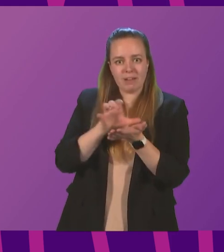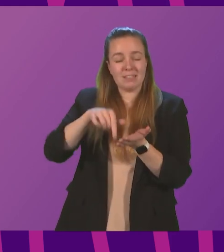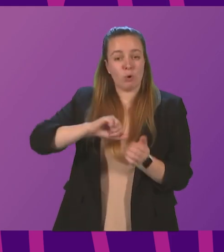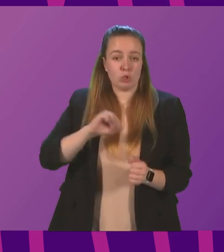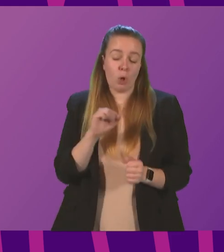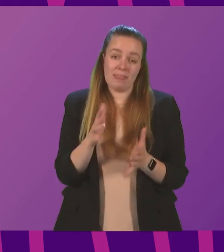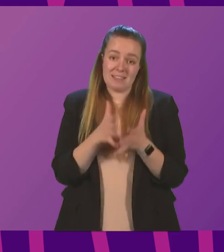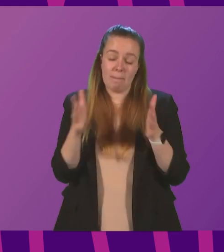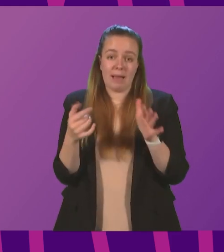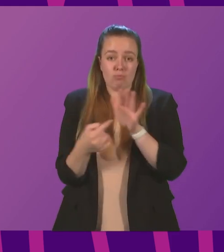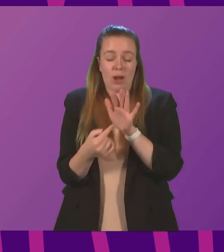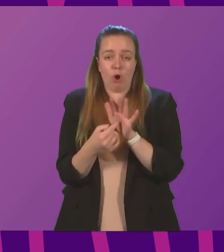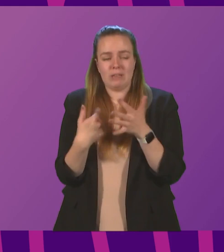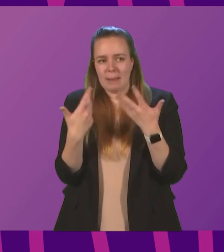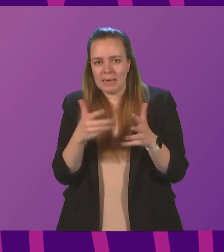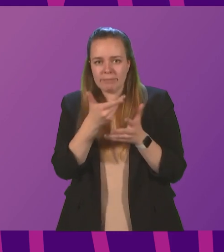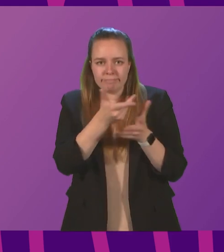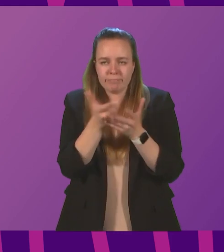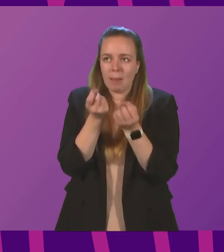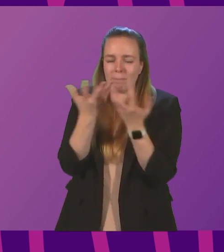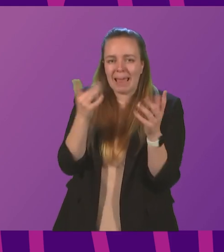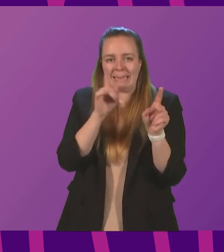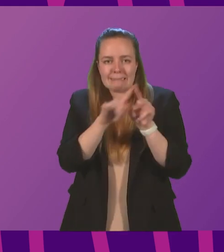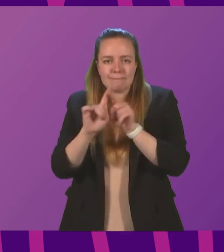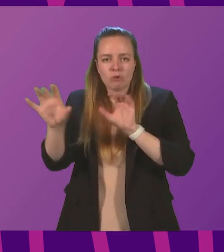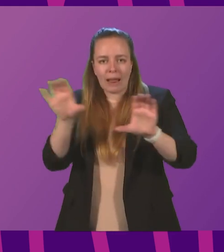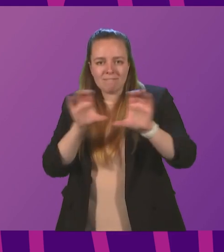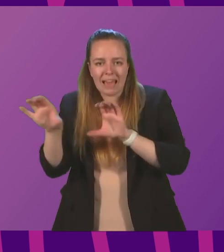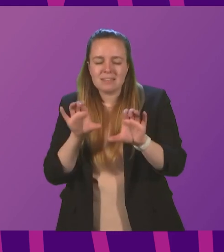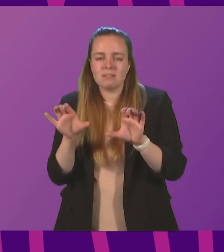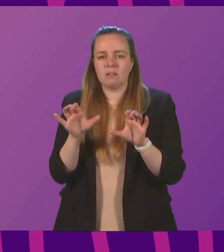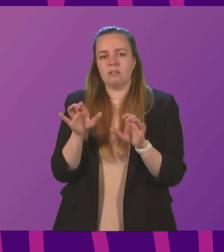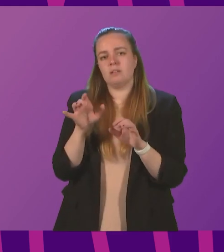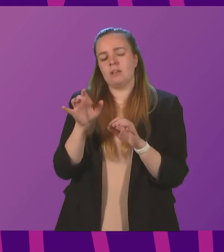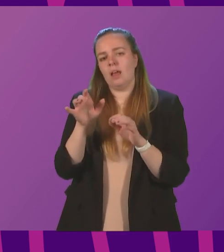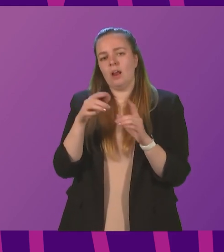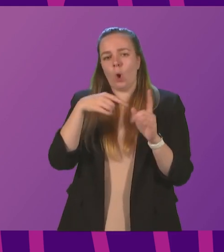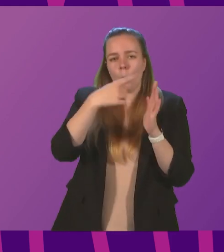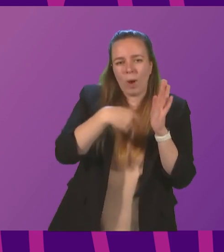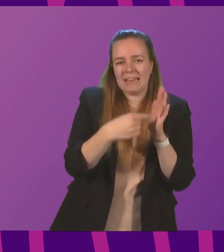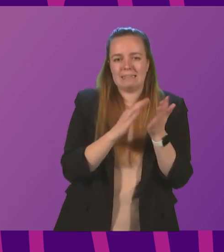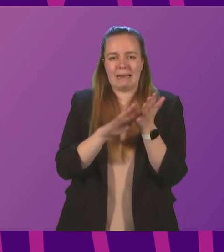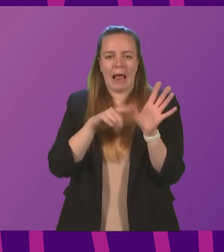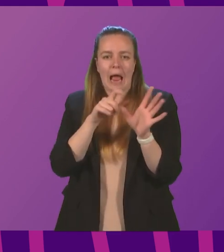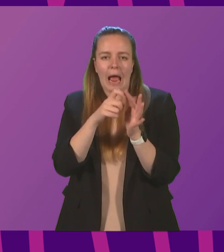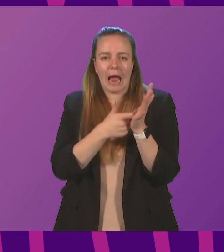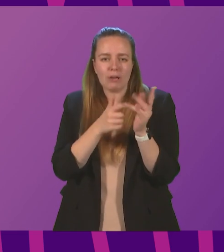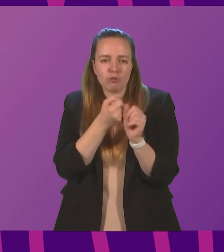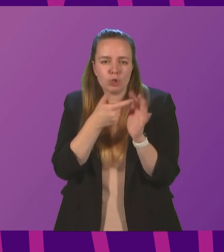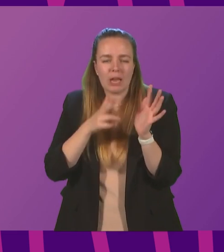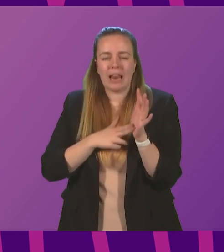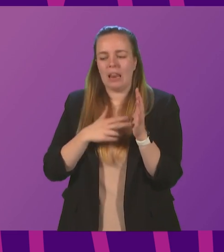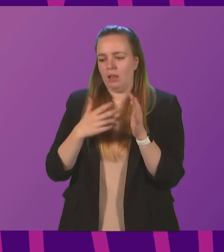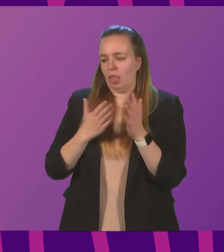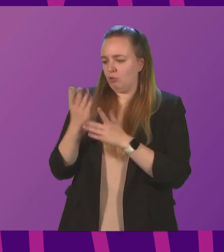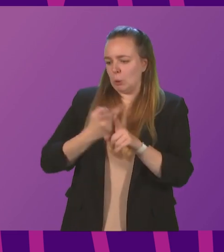that's a big priority for us I spoke to many different investors in the field of wind in hydrogen over the course of the two weeks who